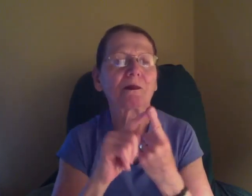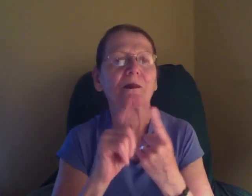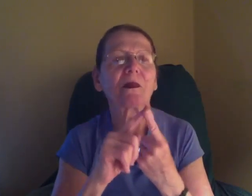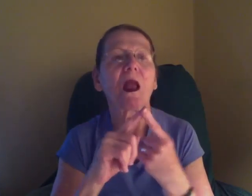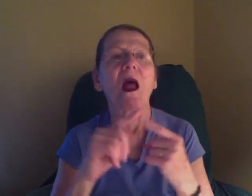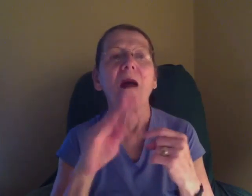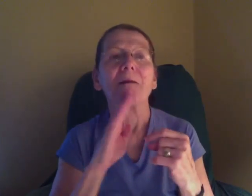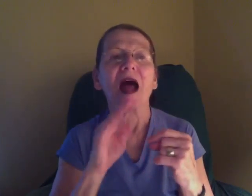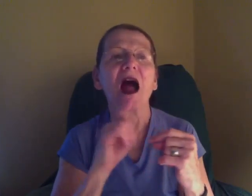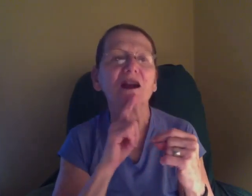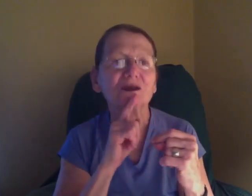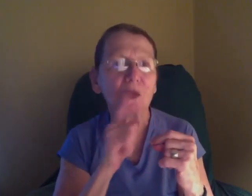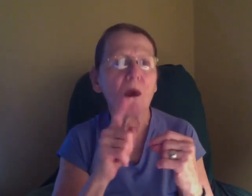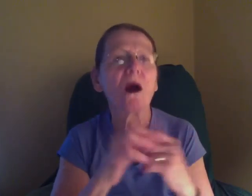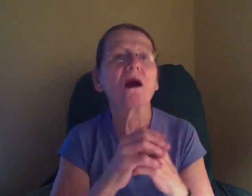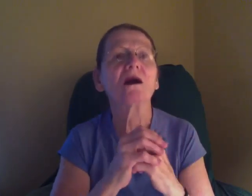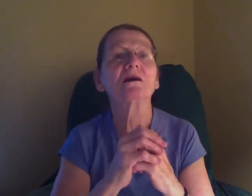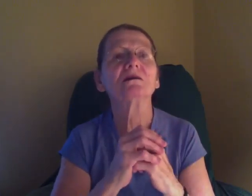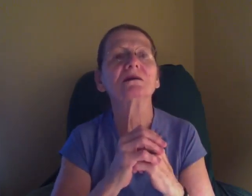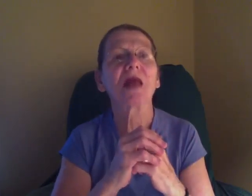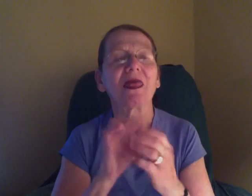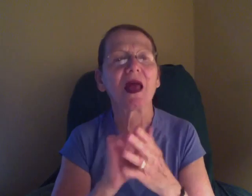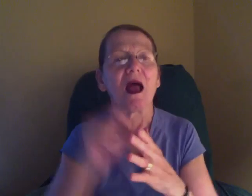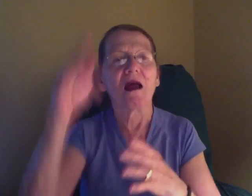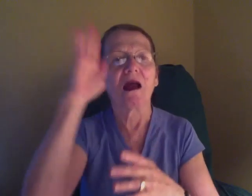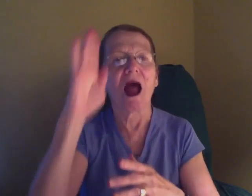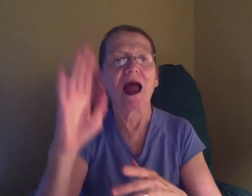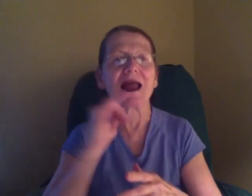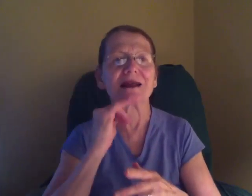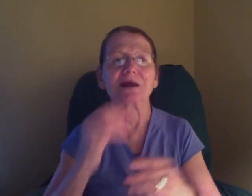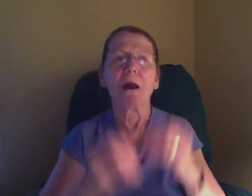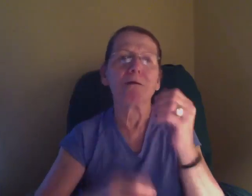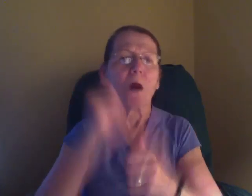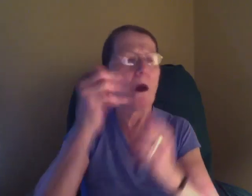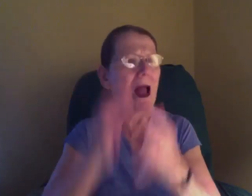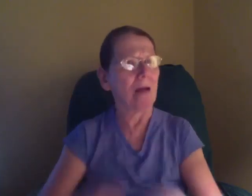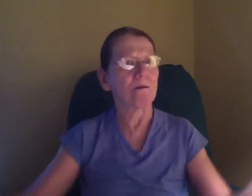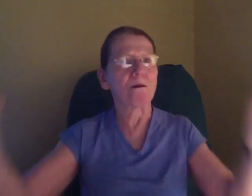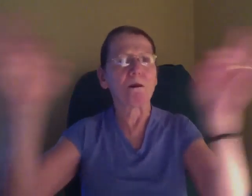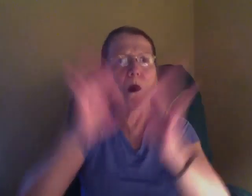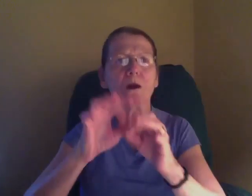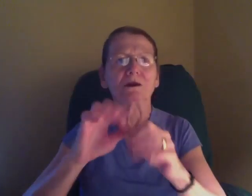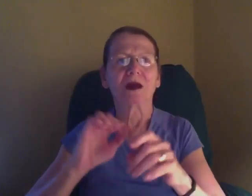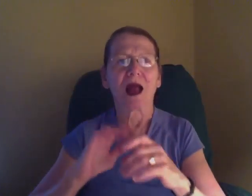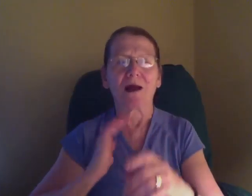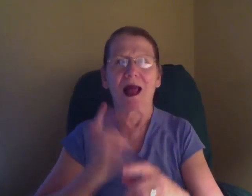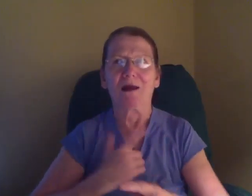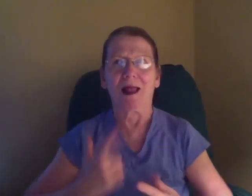I had to learn. I had to learn, how to learn.